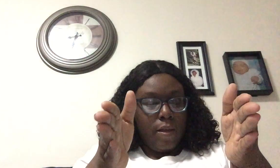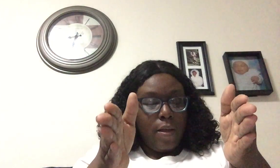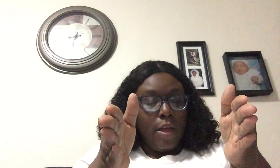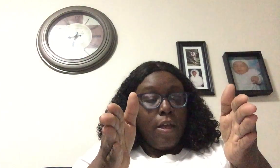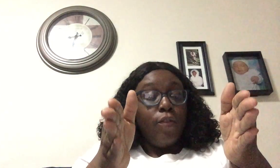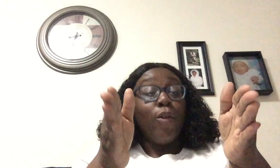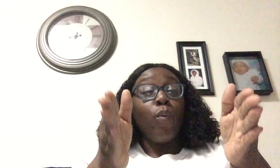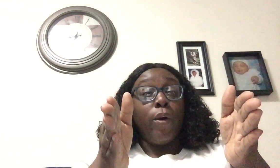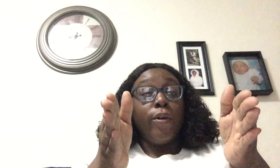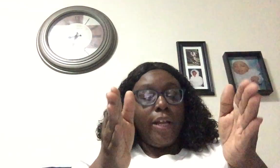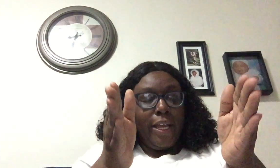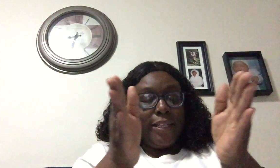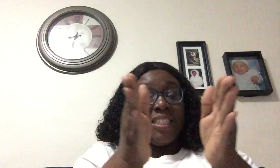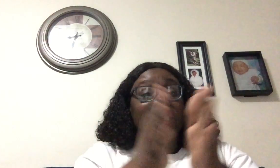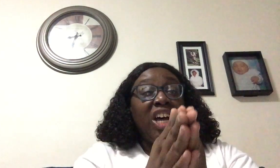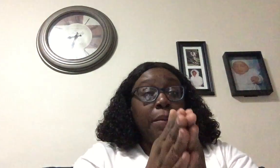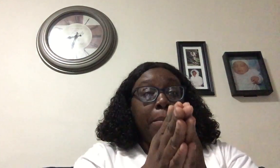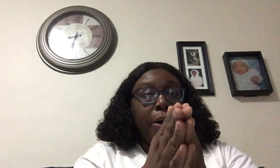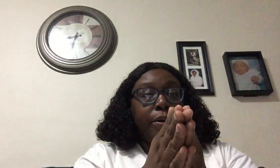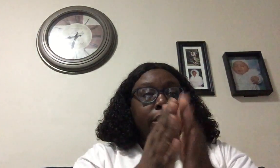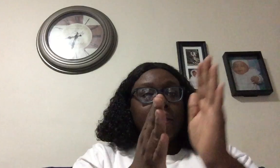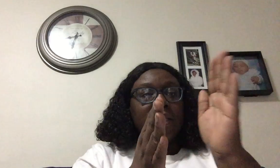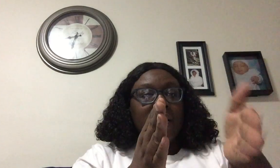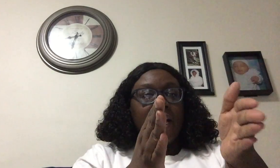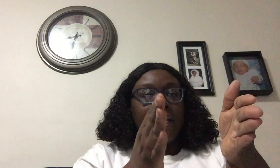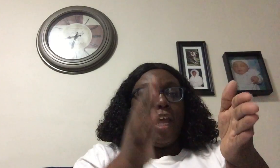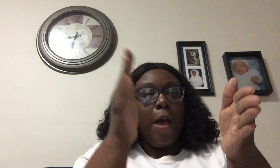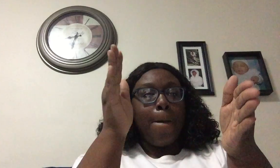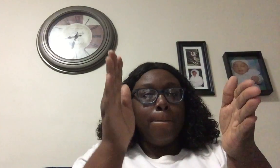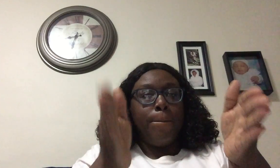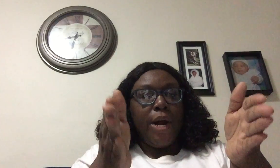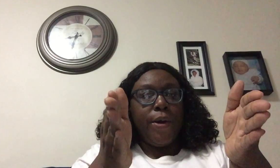The word is sunburn. Sun. Burn.